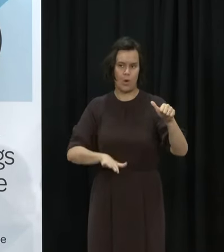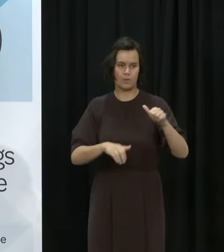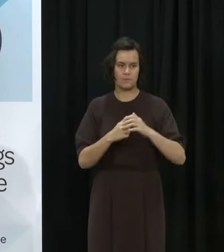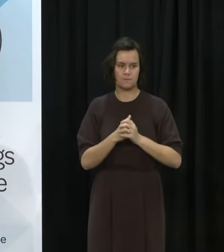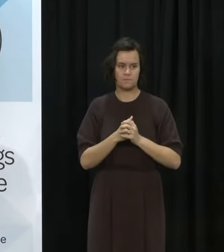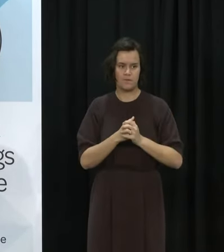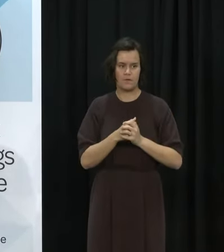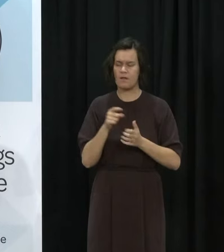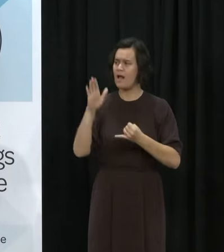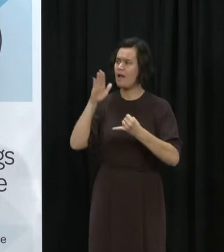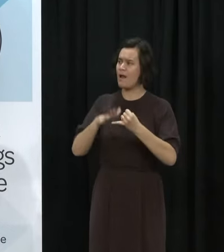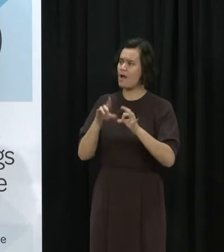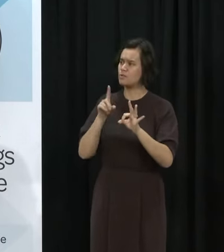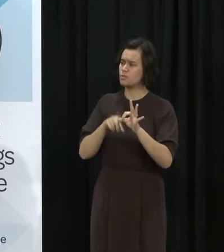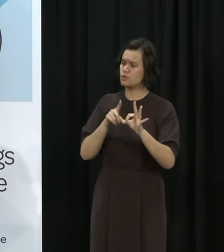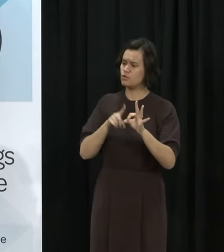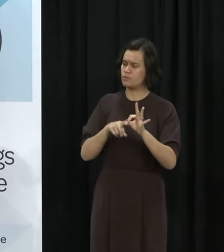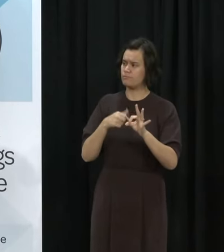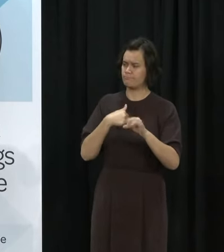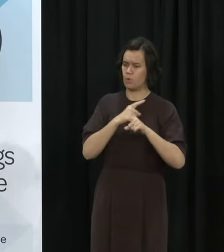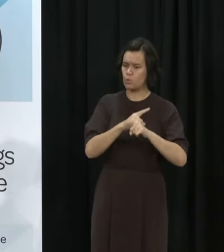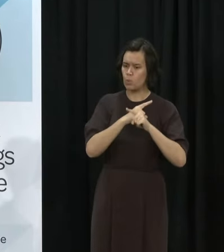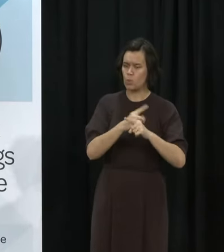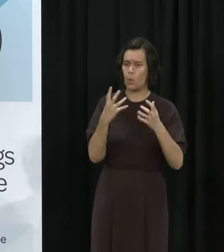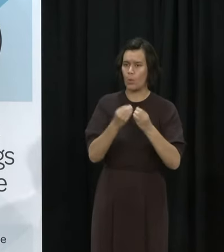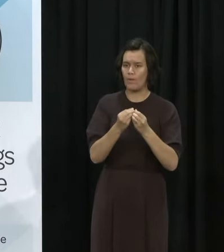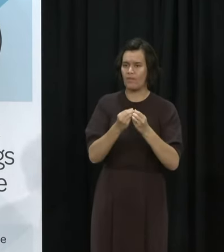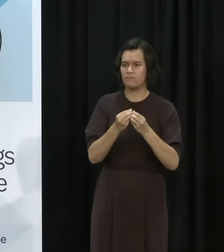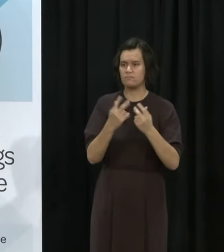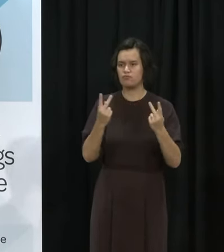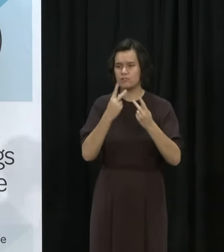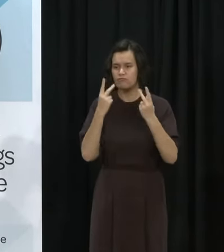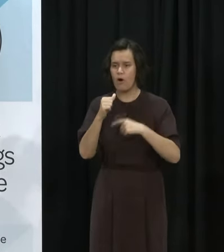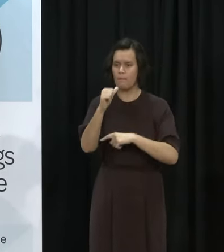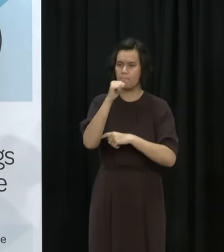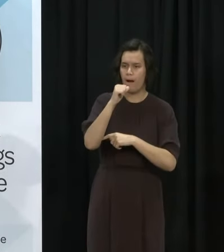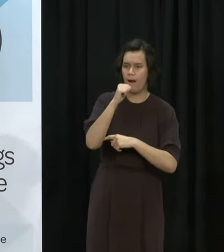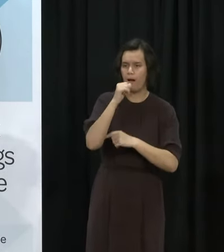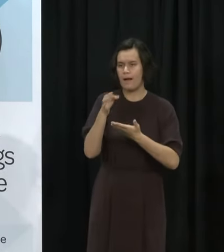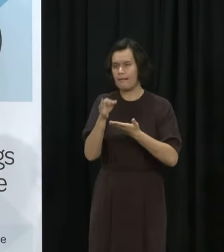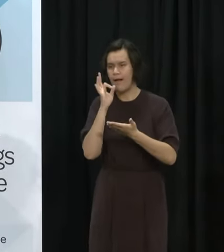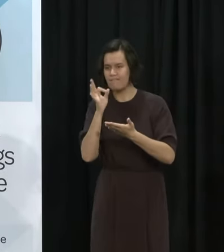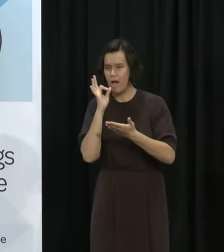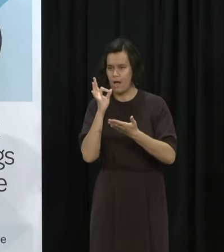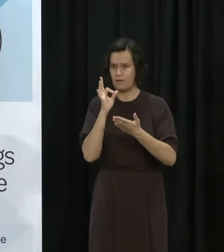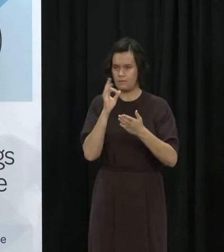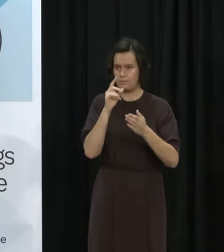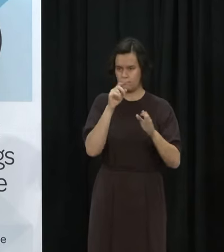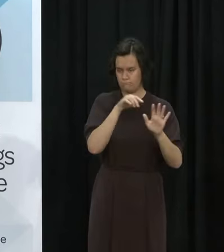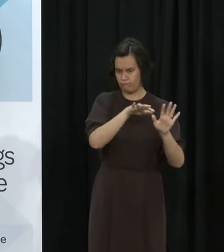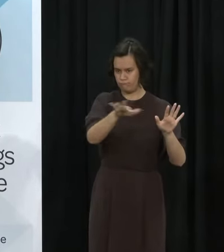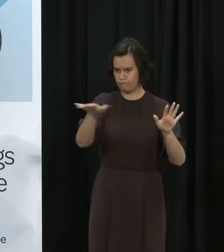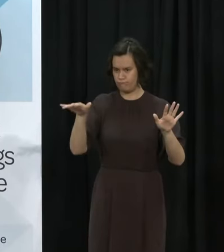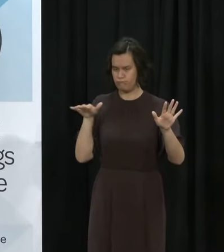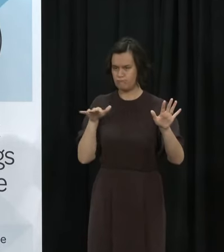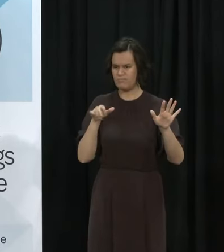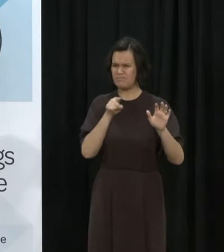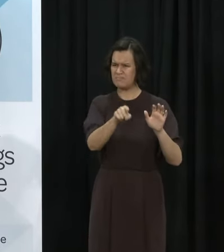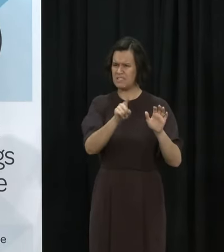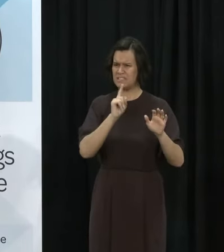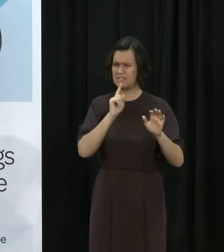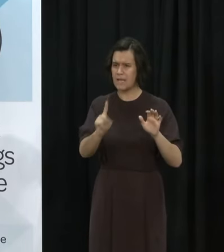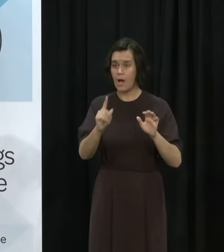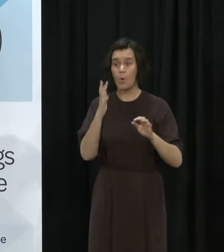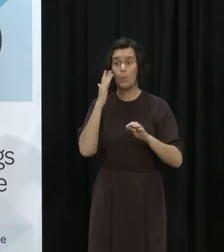We've been speaking to some hospitality workers who are really up against it they're feeling the pressure they're getting tired of the aggression of the